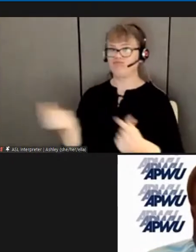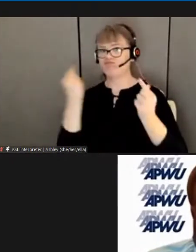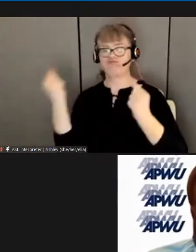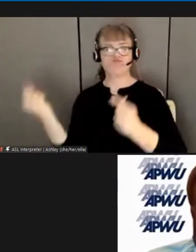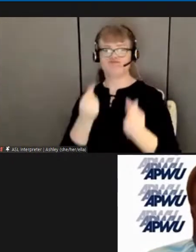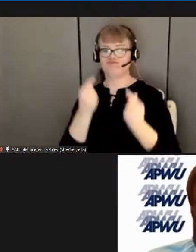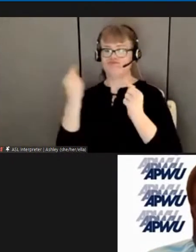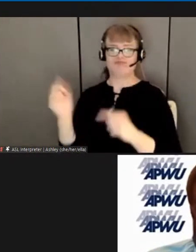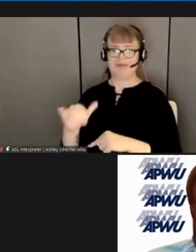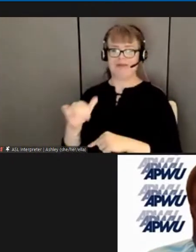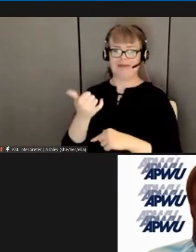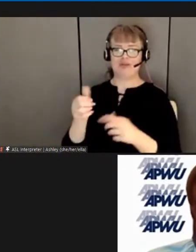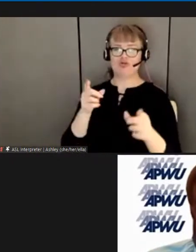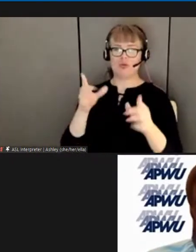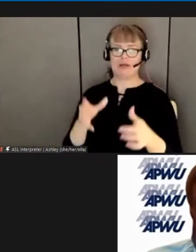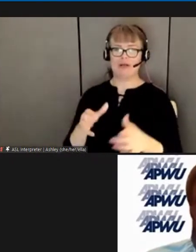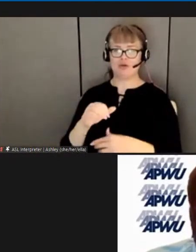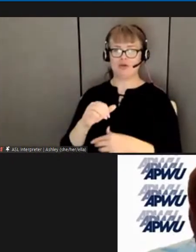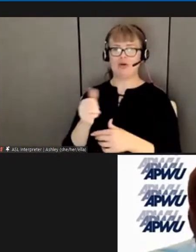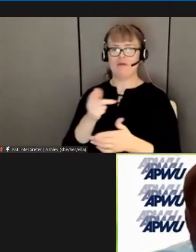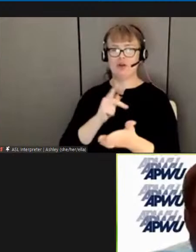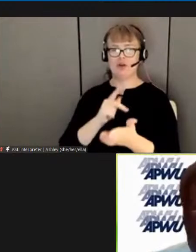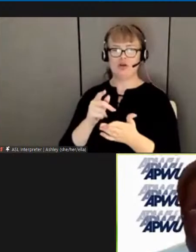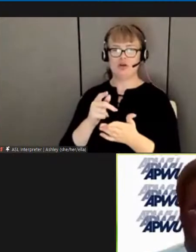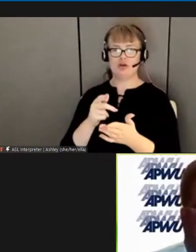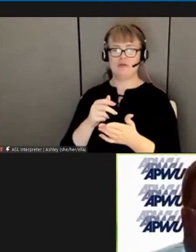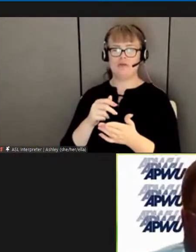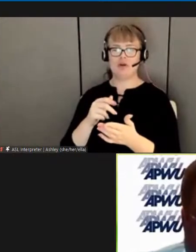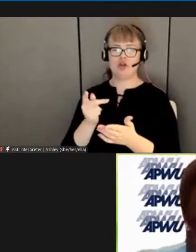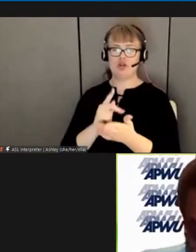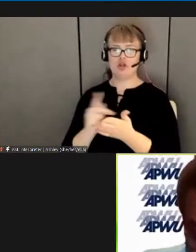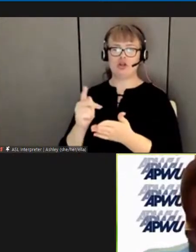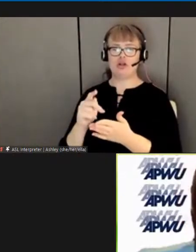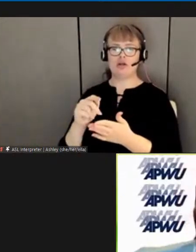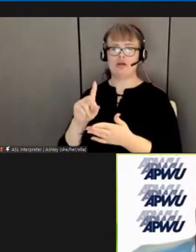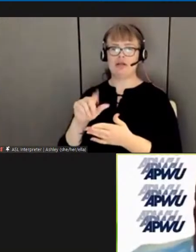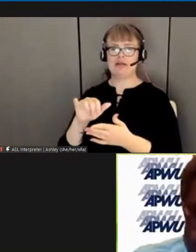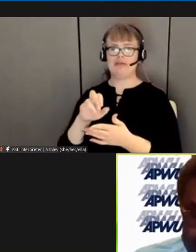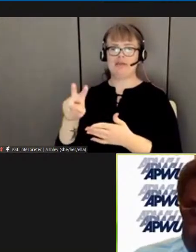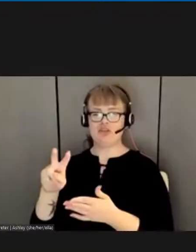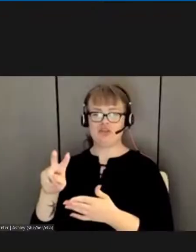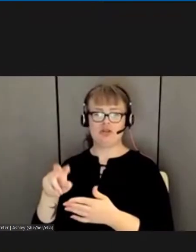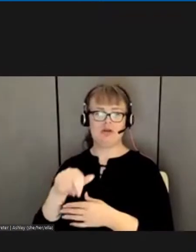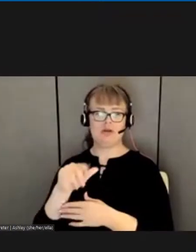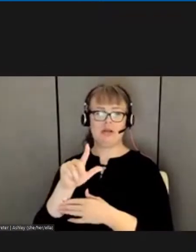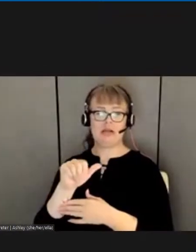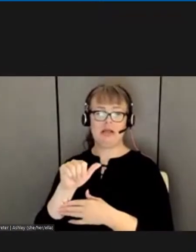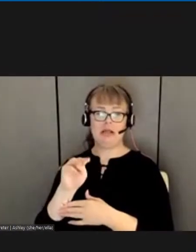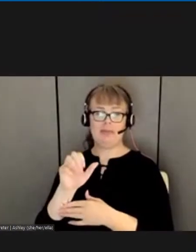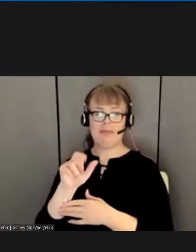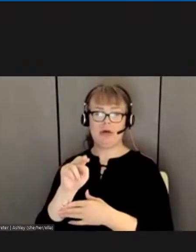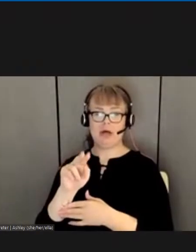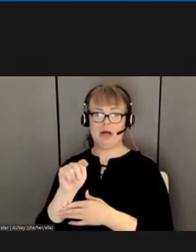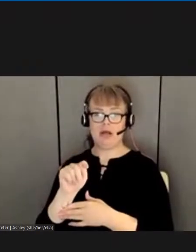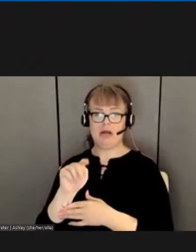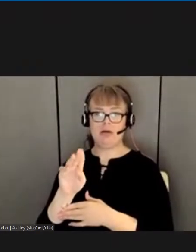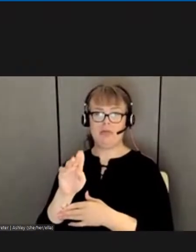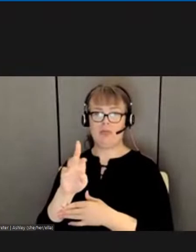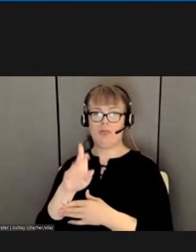director of the clerk division lamont brooks thank you liz and thank you everyone this is our third call